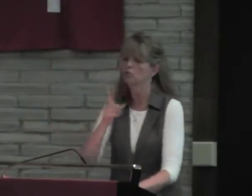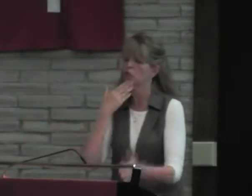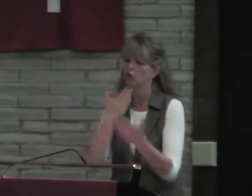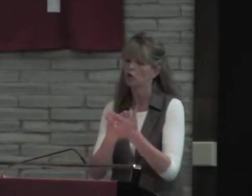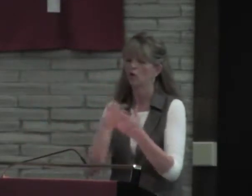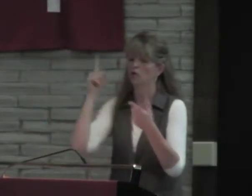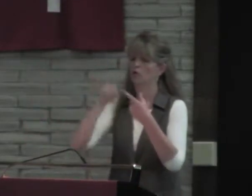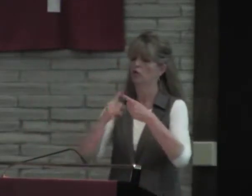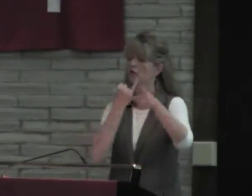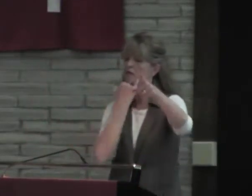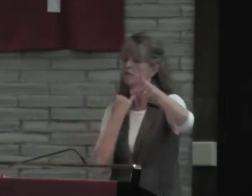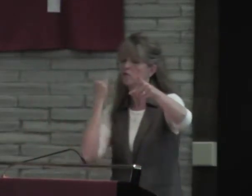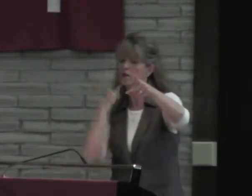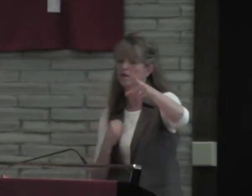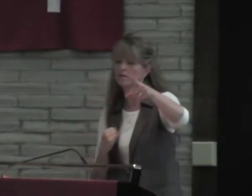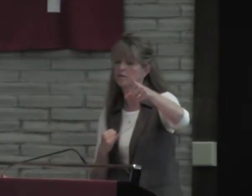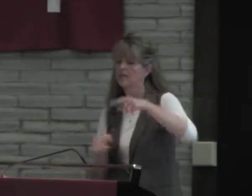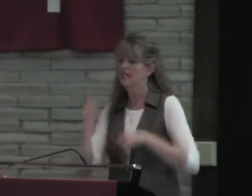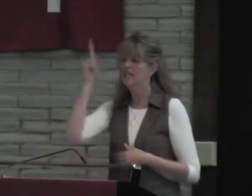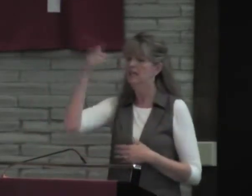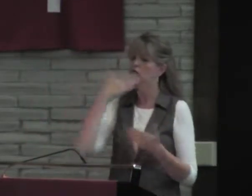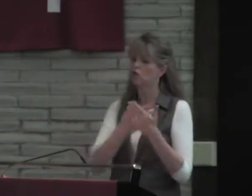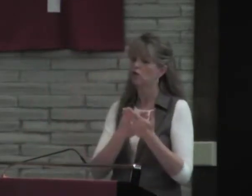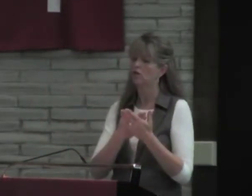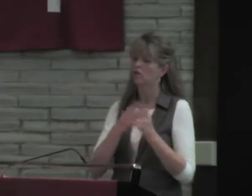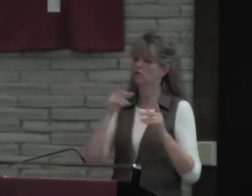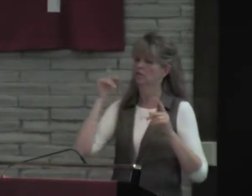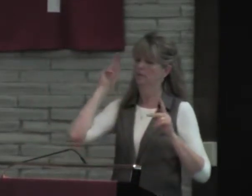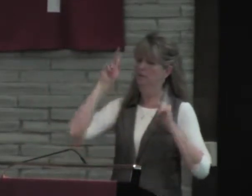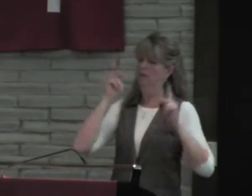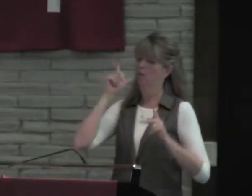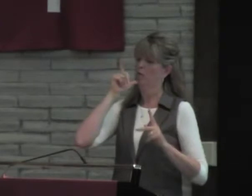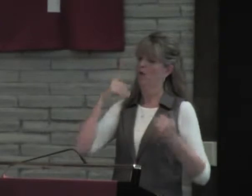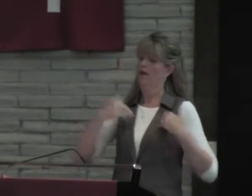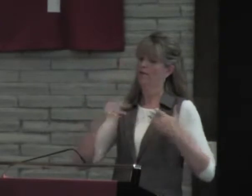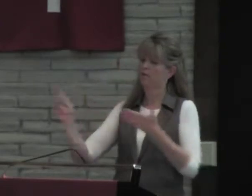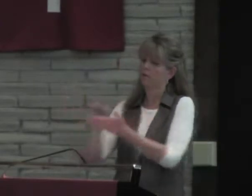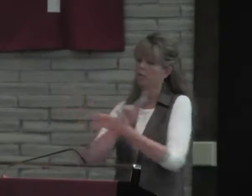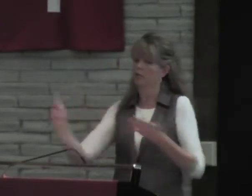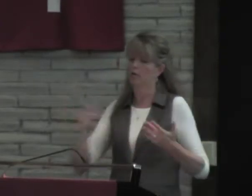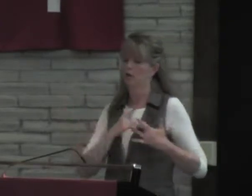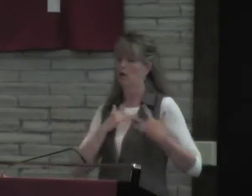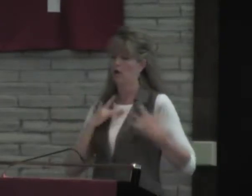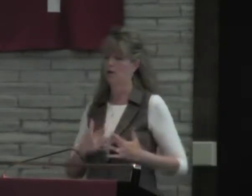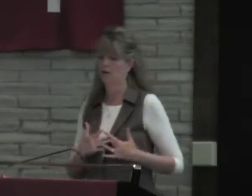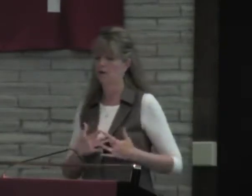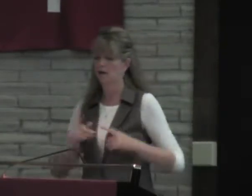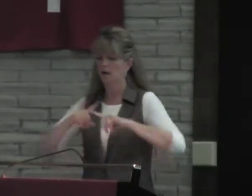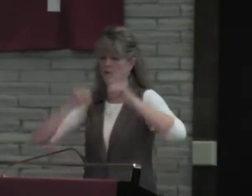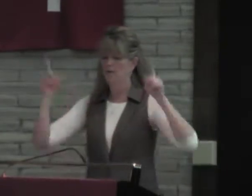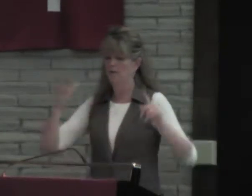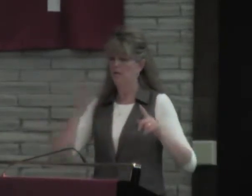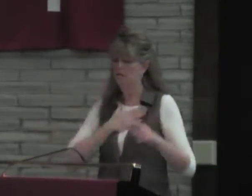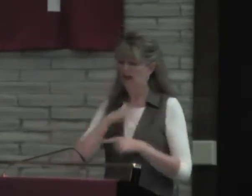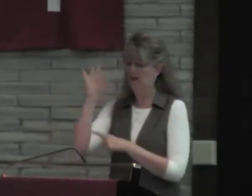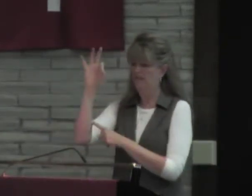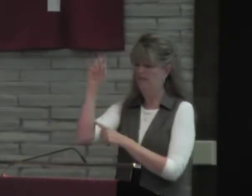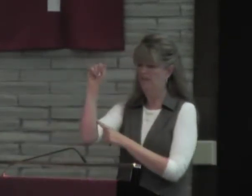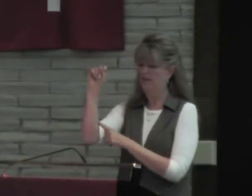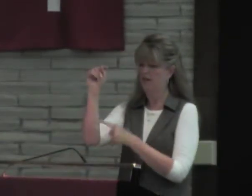Surely God is good to Israel, to those who are pure in heart. But as for me,